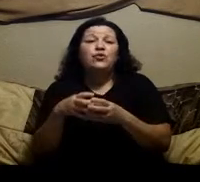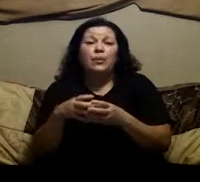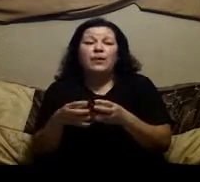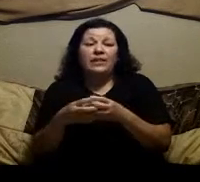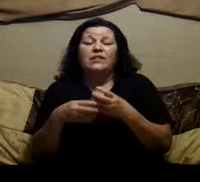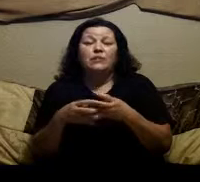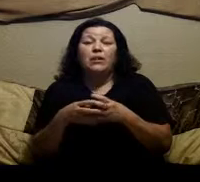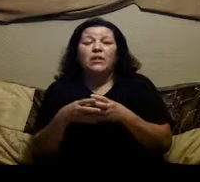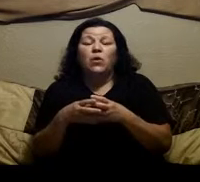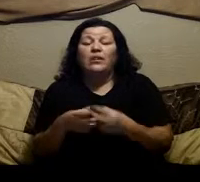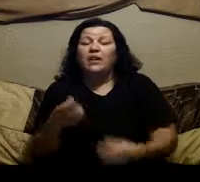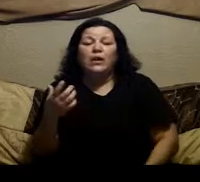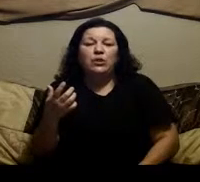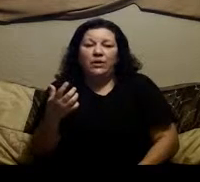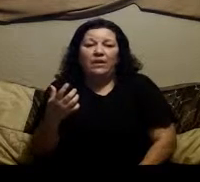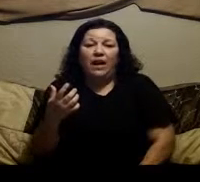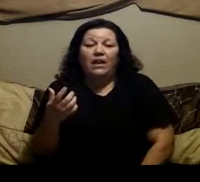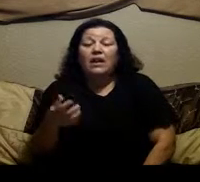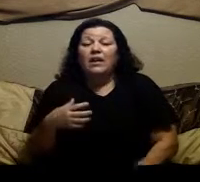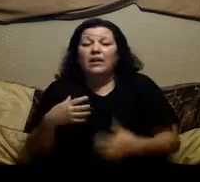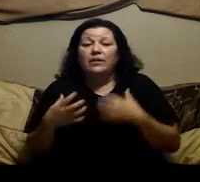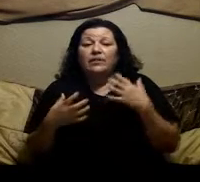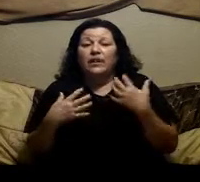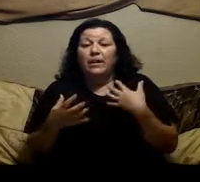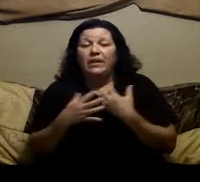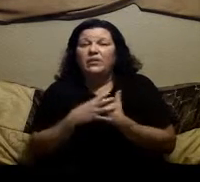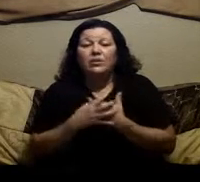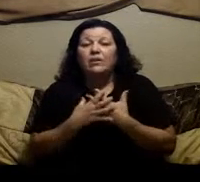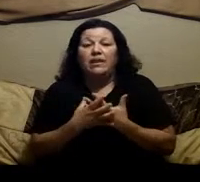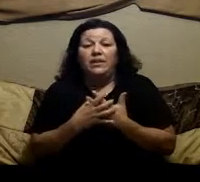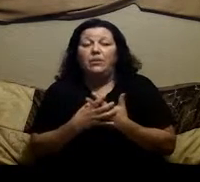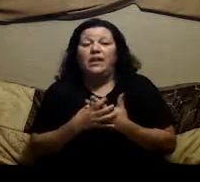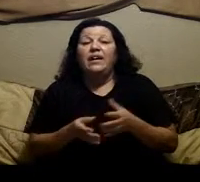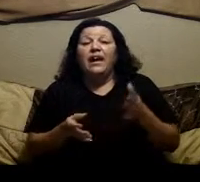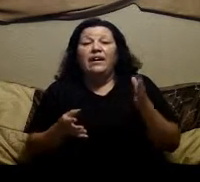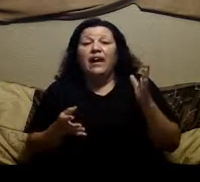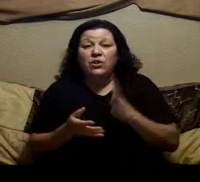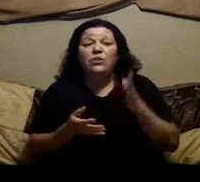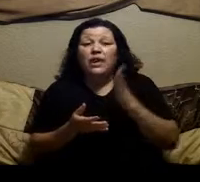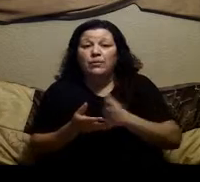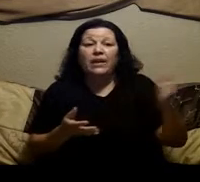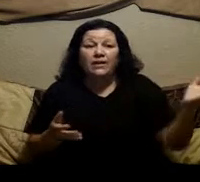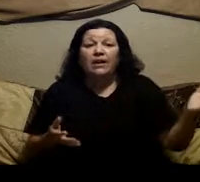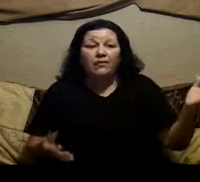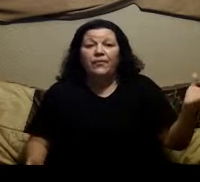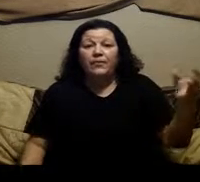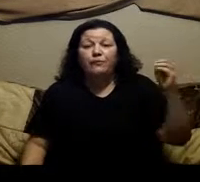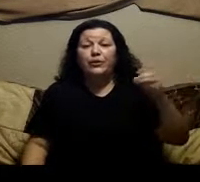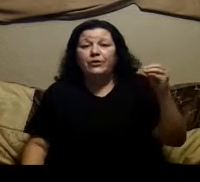strawberries in sparkling water and i would drink that uh to take my soda craving away and i knew that i would have to get off the filter